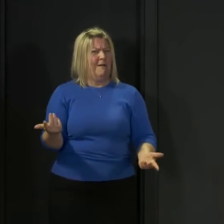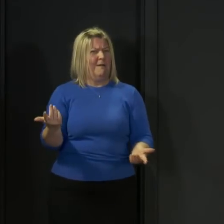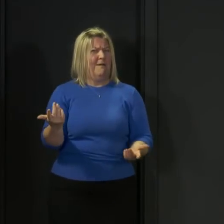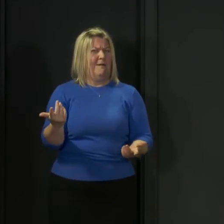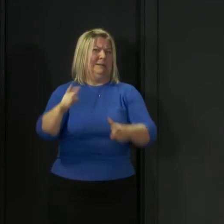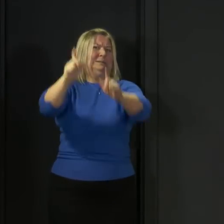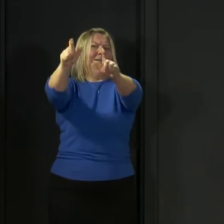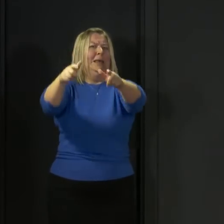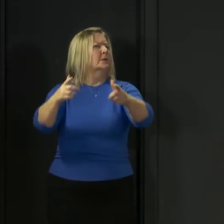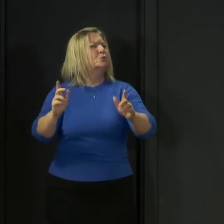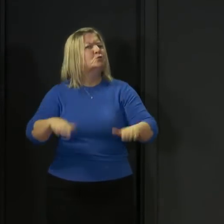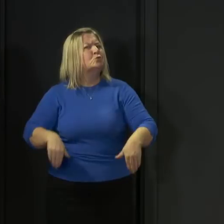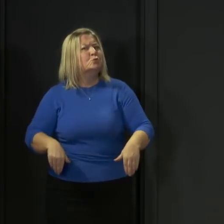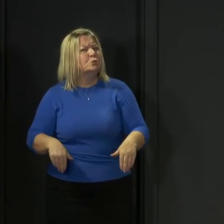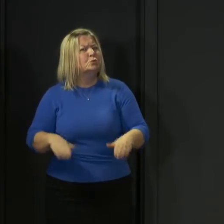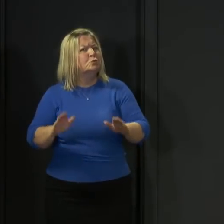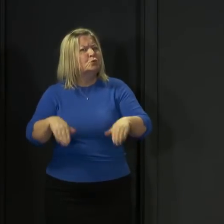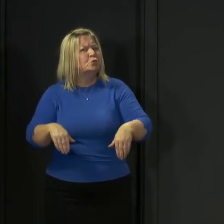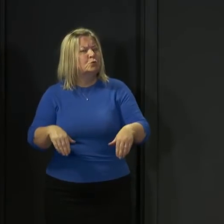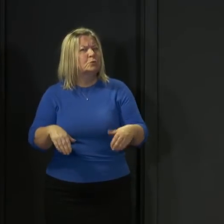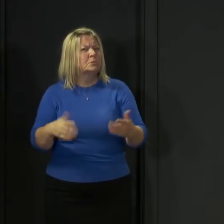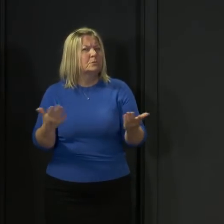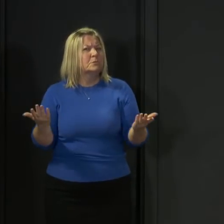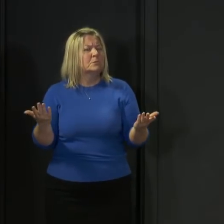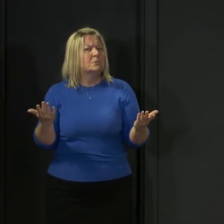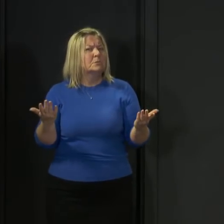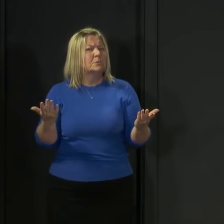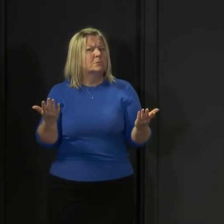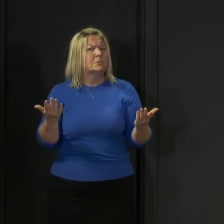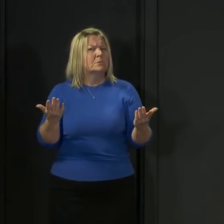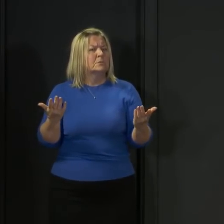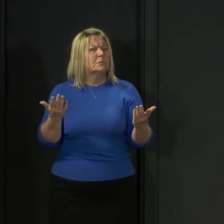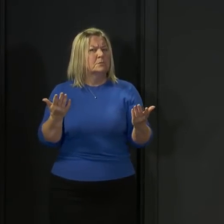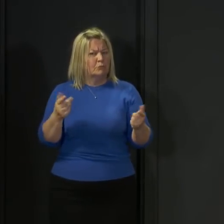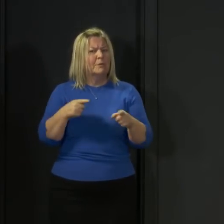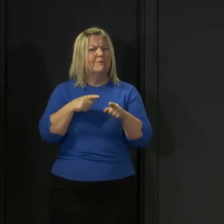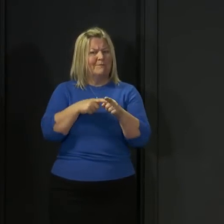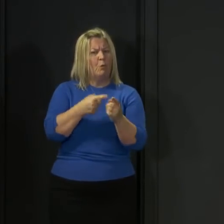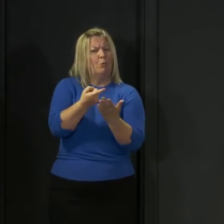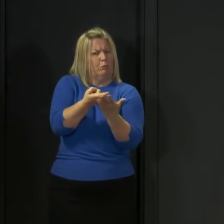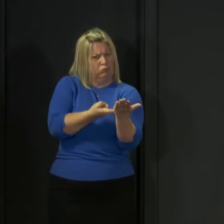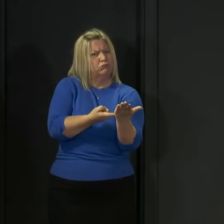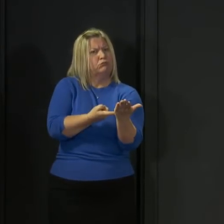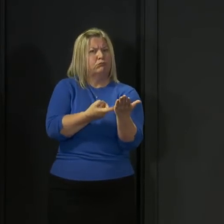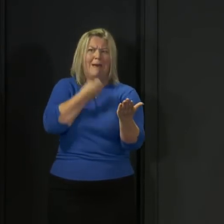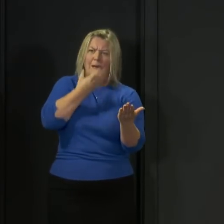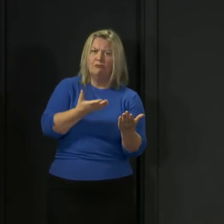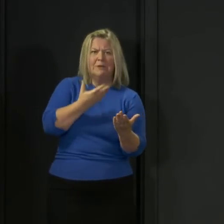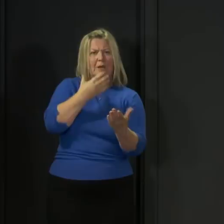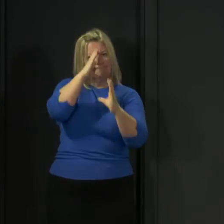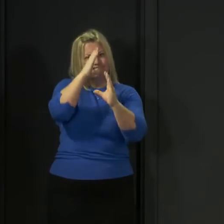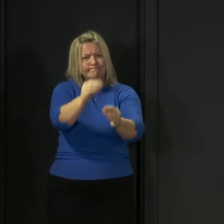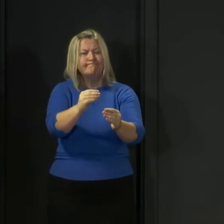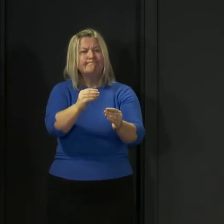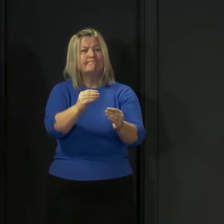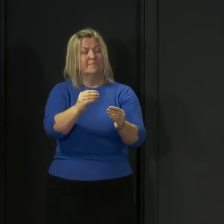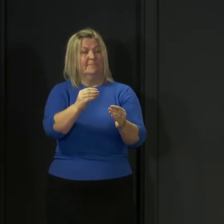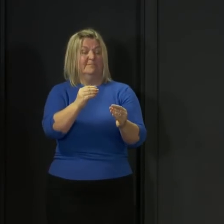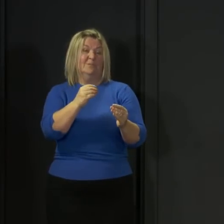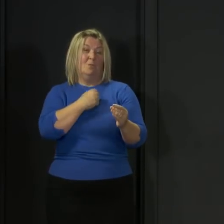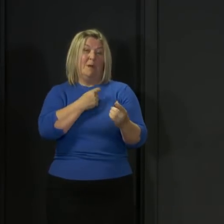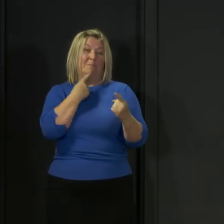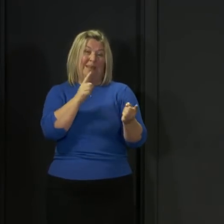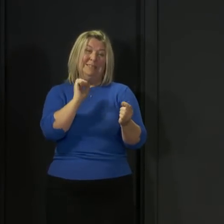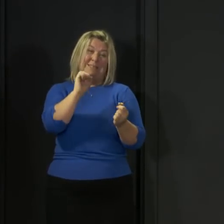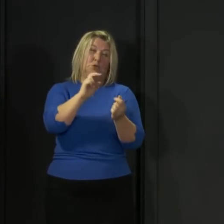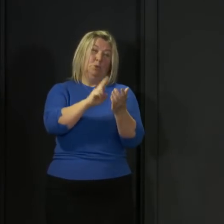essential circumstances that we cover here on a daily basis so that's my message to Neil Gaiman and it's my message to everybody that the